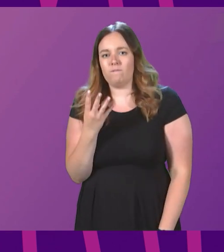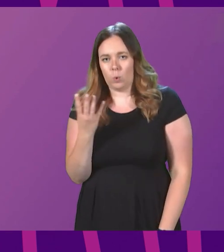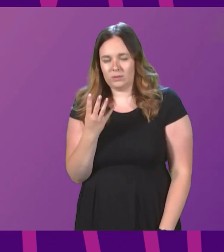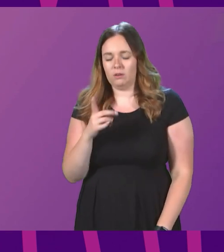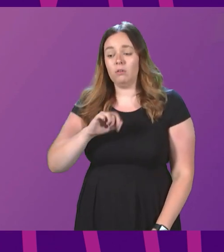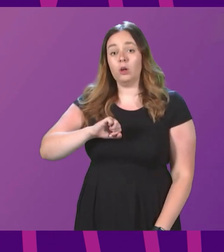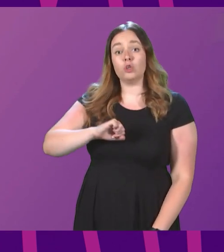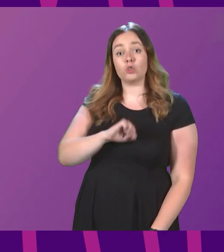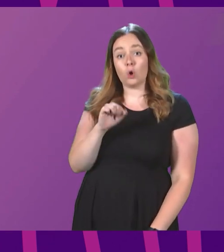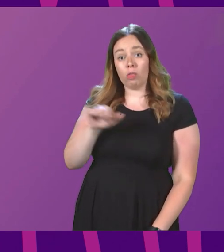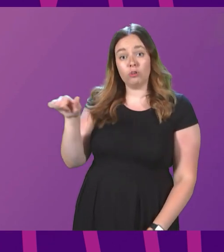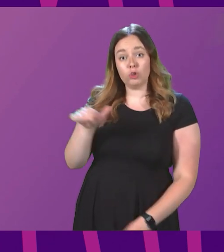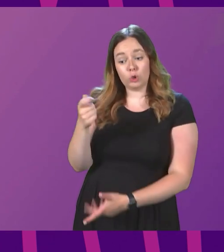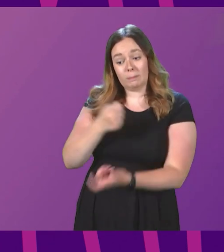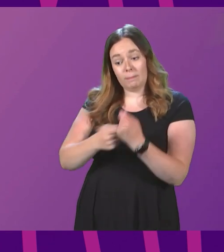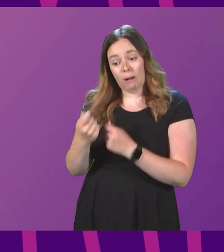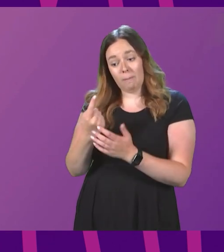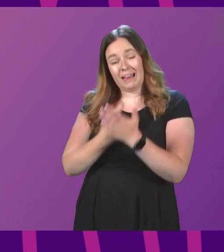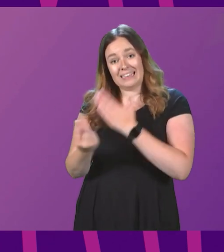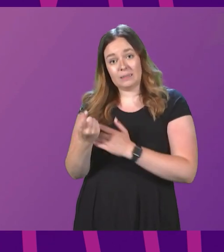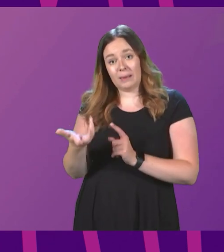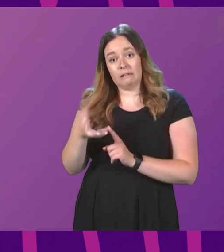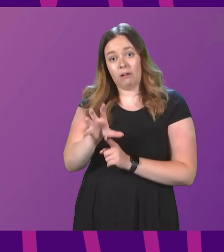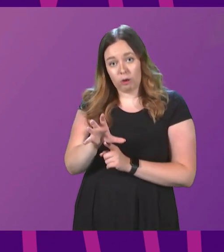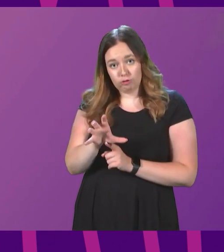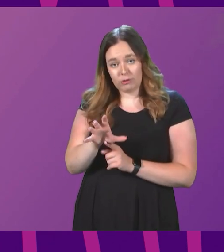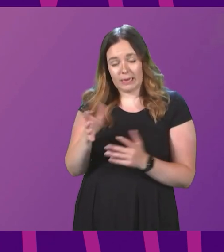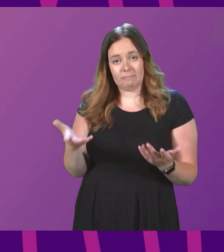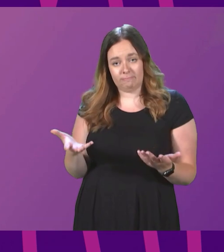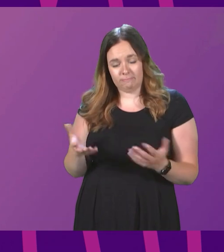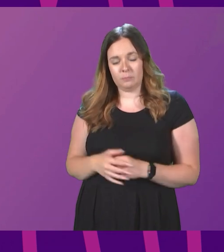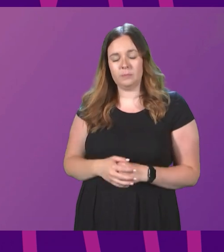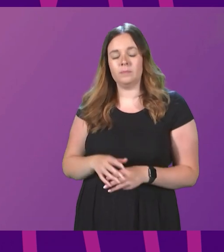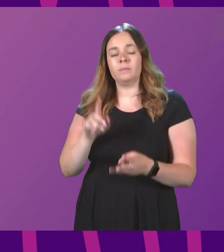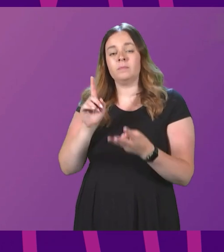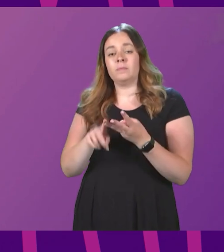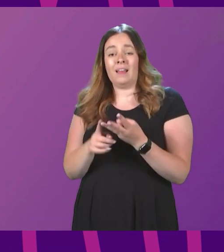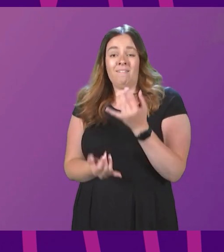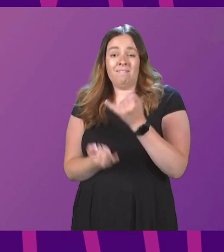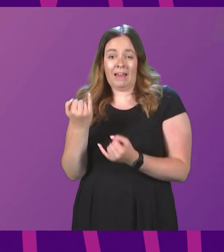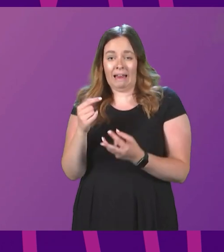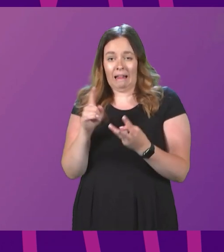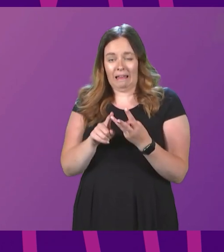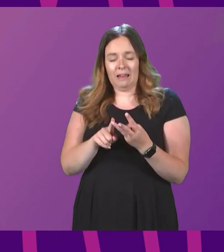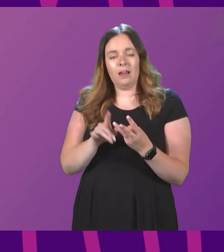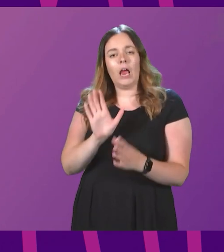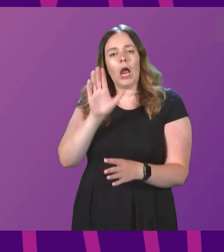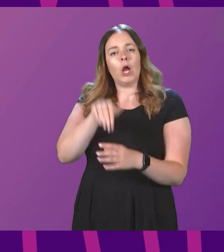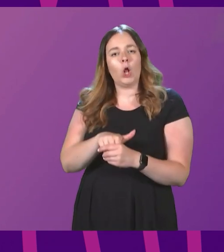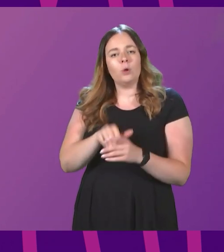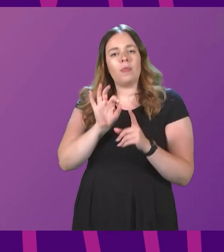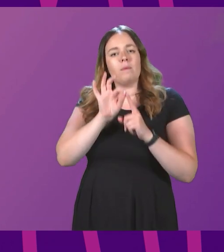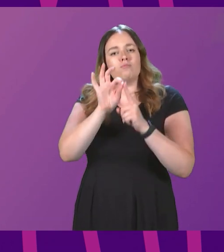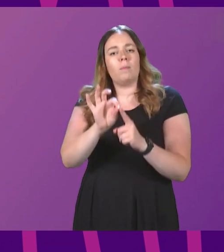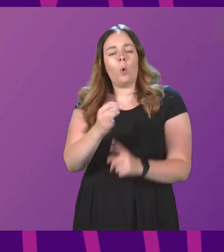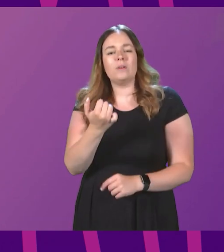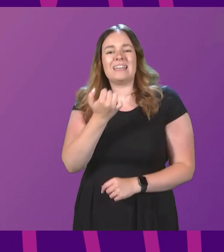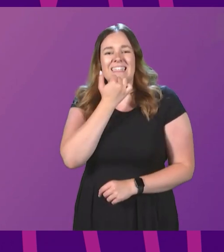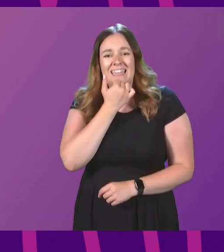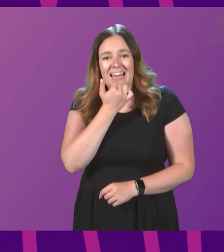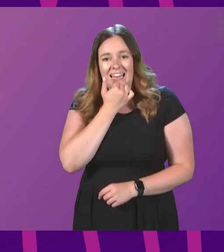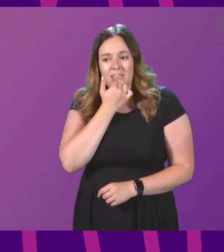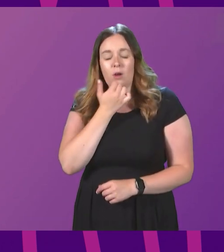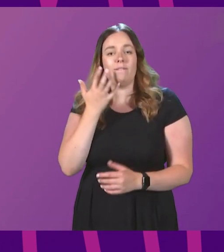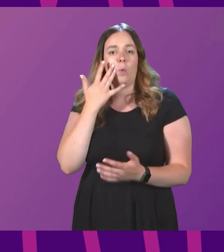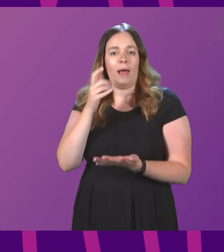Scotland be an independent country? Finally, presiding officer, the bill includes the proposed date on